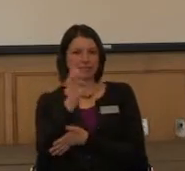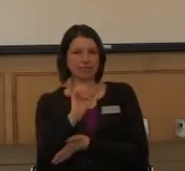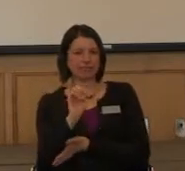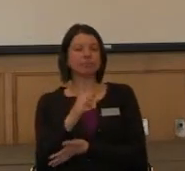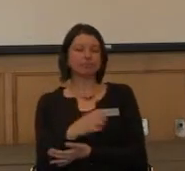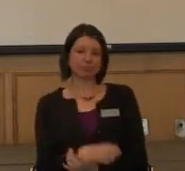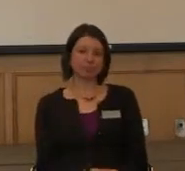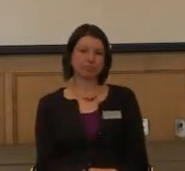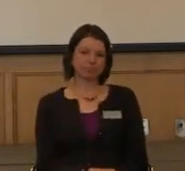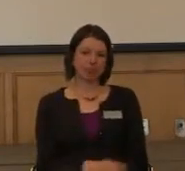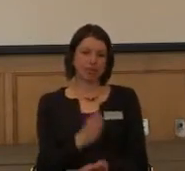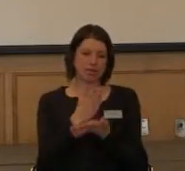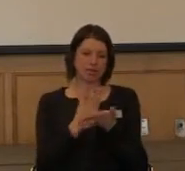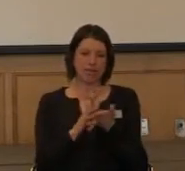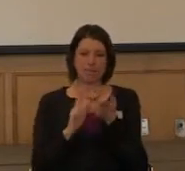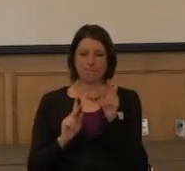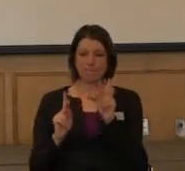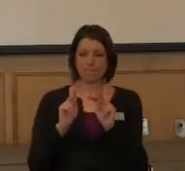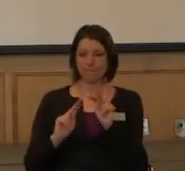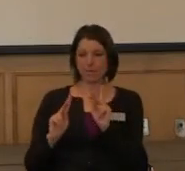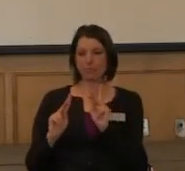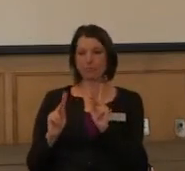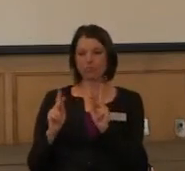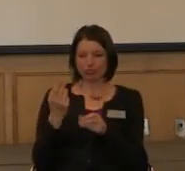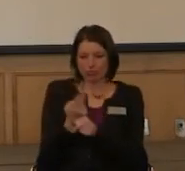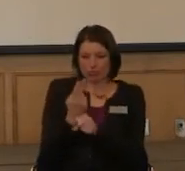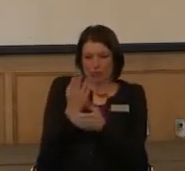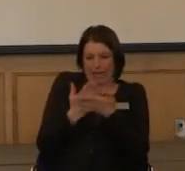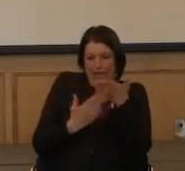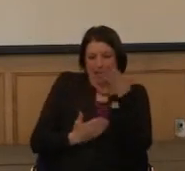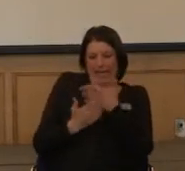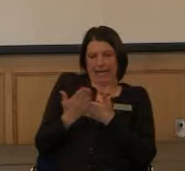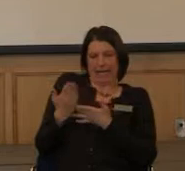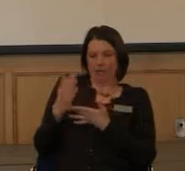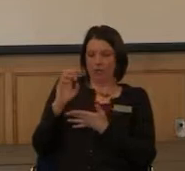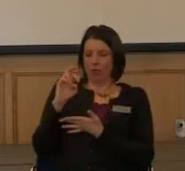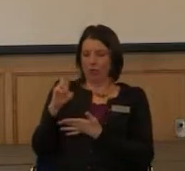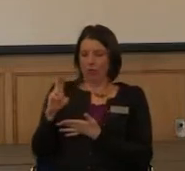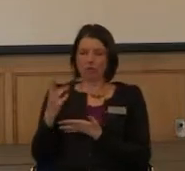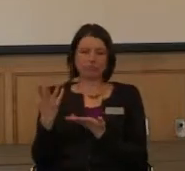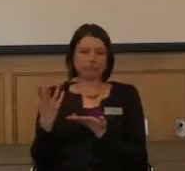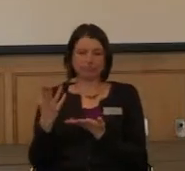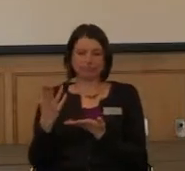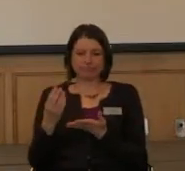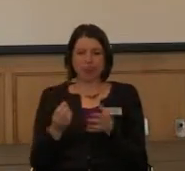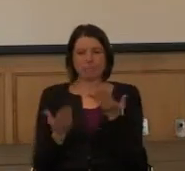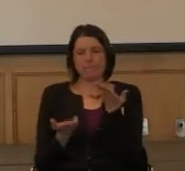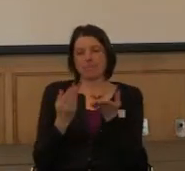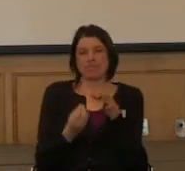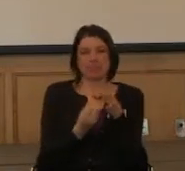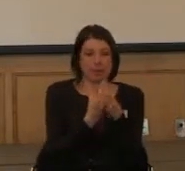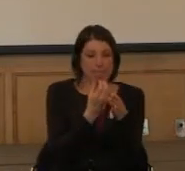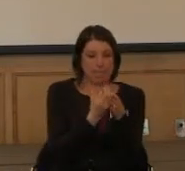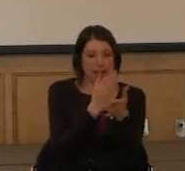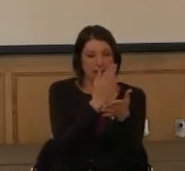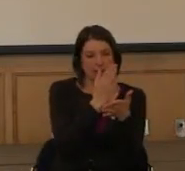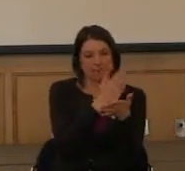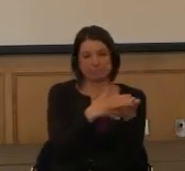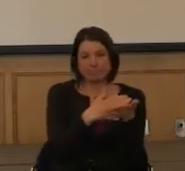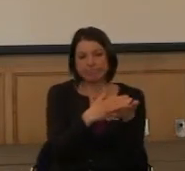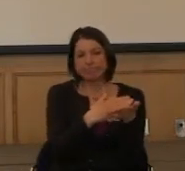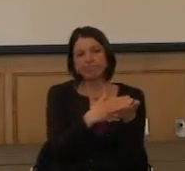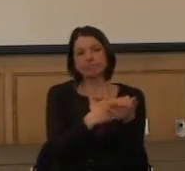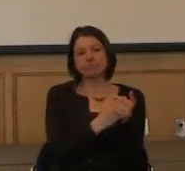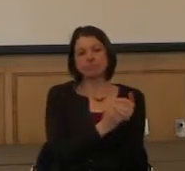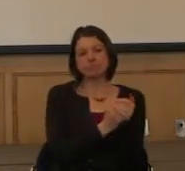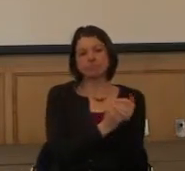something with their hands. Of course, that's a lab. You're doing that anyway. But, you know, we get to the plant section of the semester and it gets